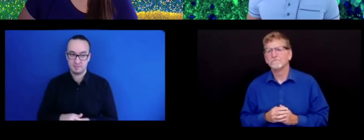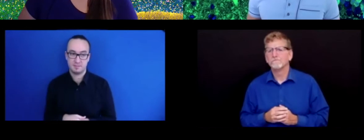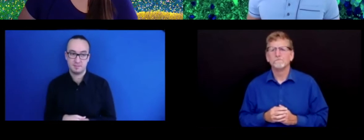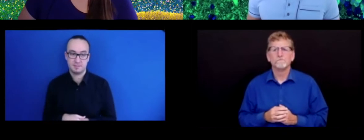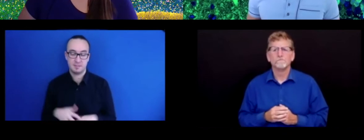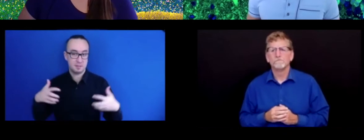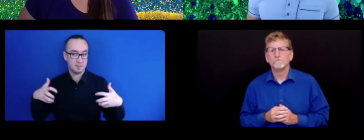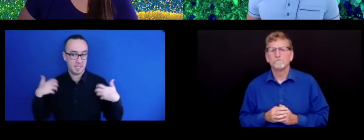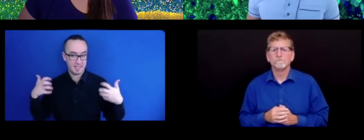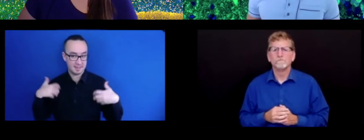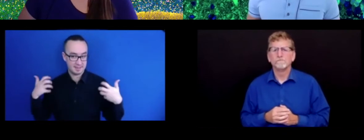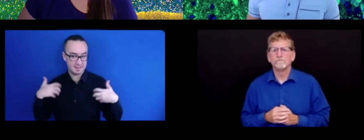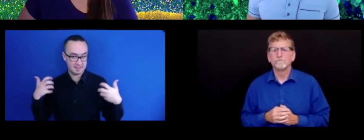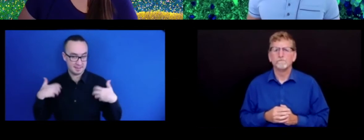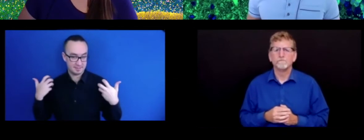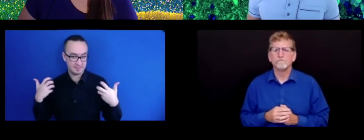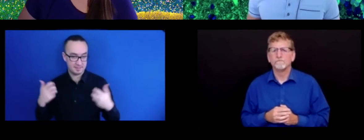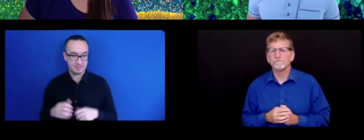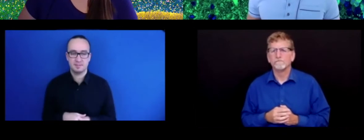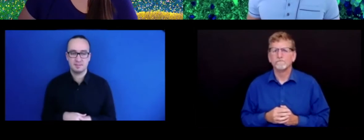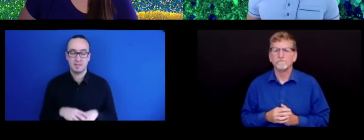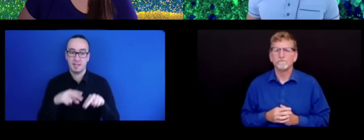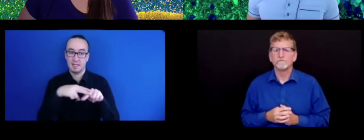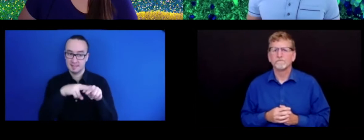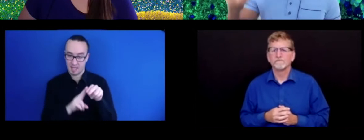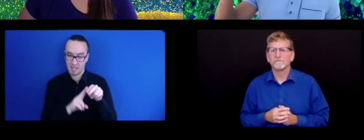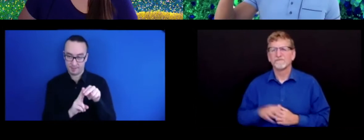Monkey. Tape.